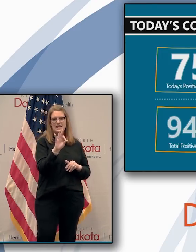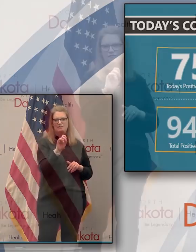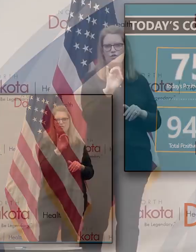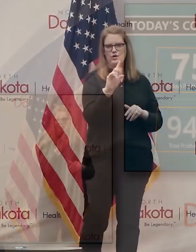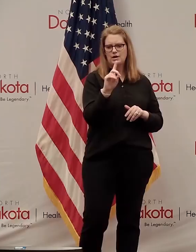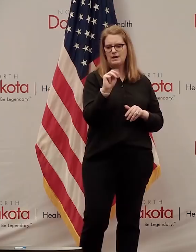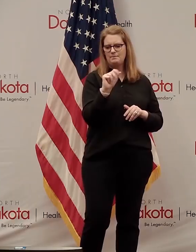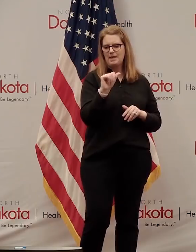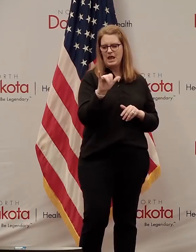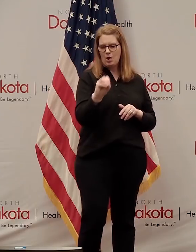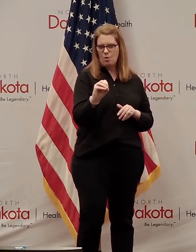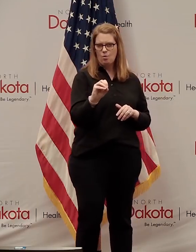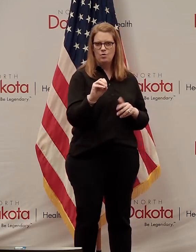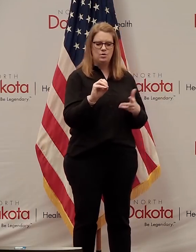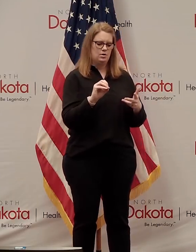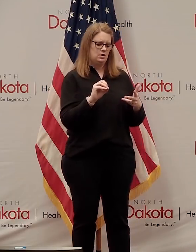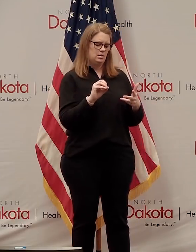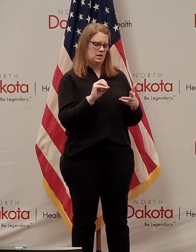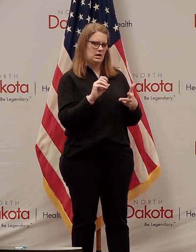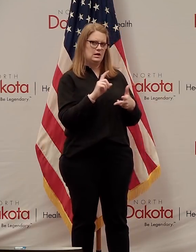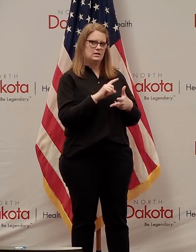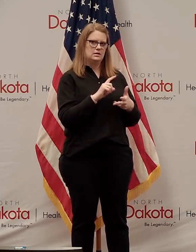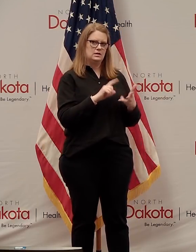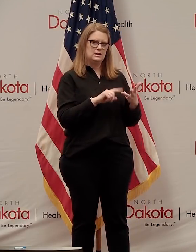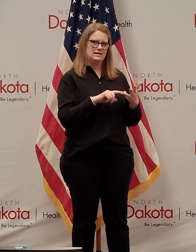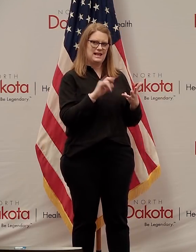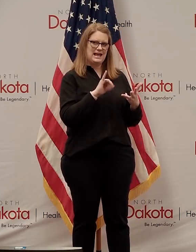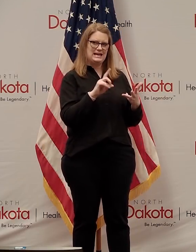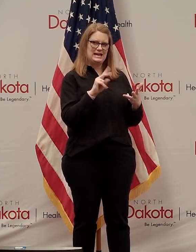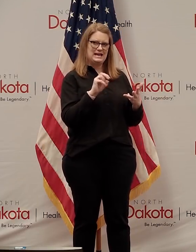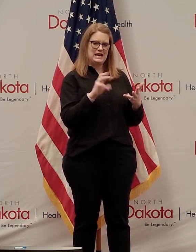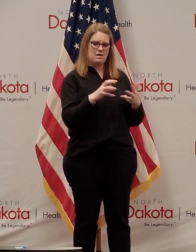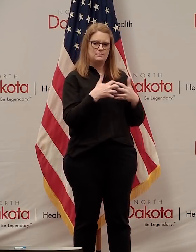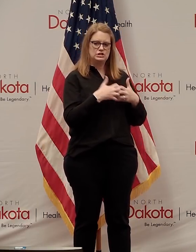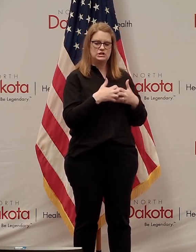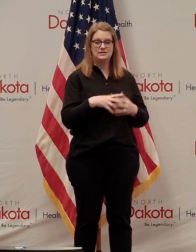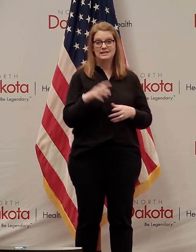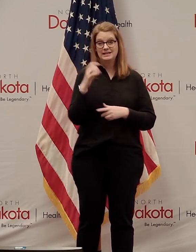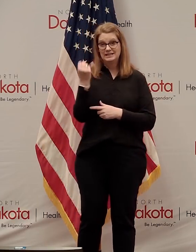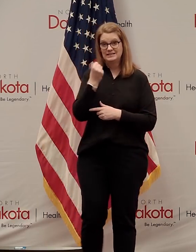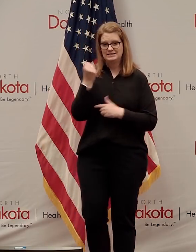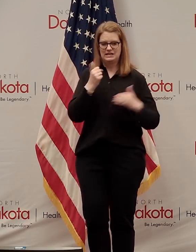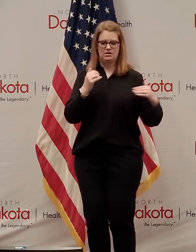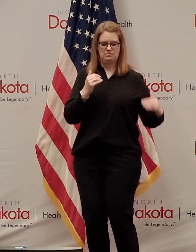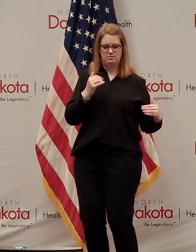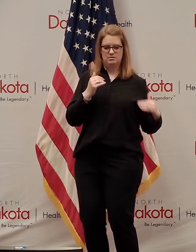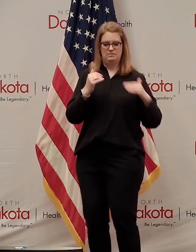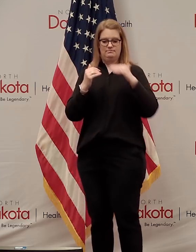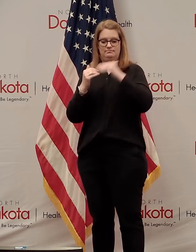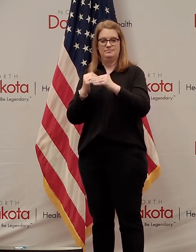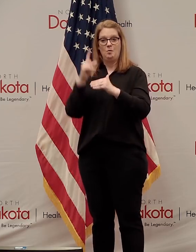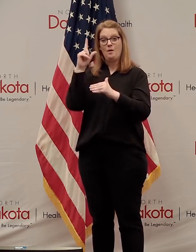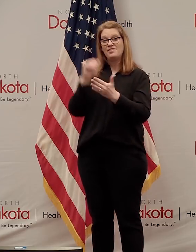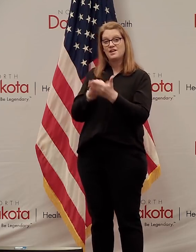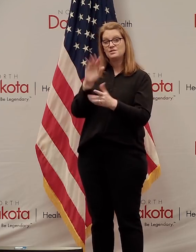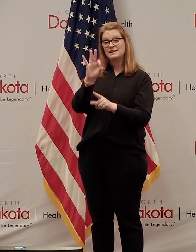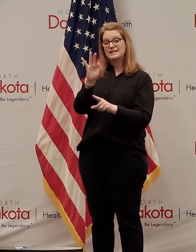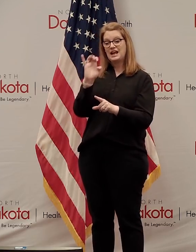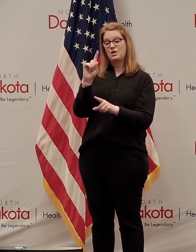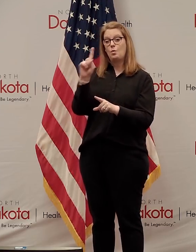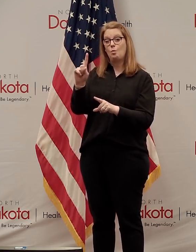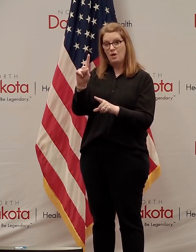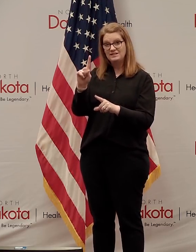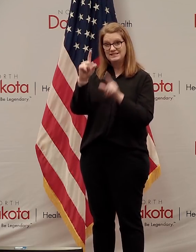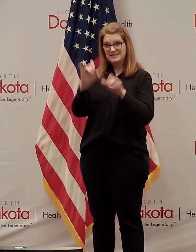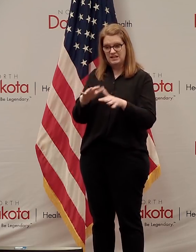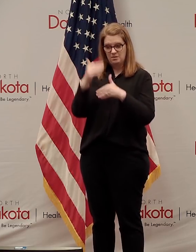as well as the local IDNOW machines. Saturday we broke that record with 1,901